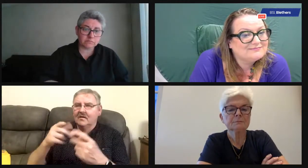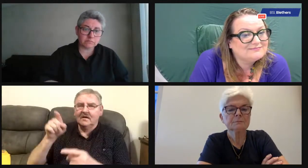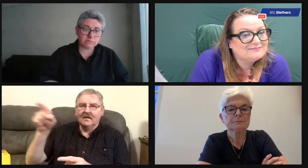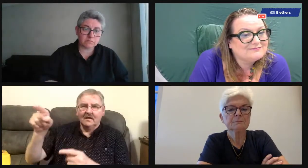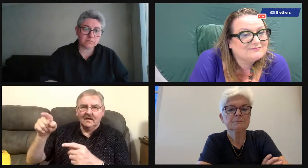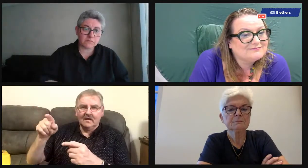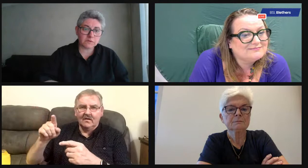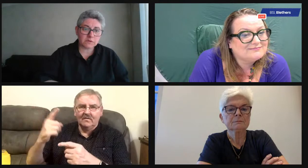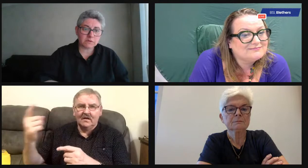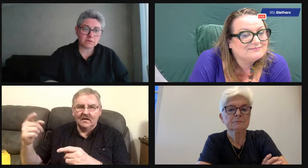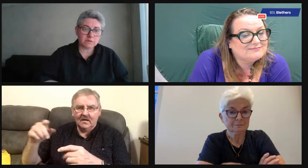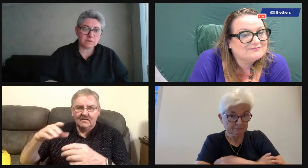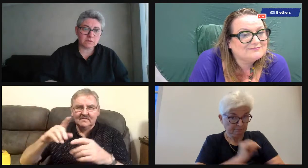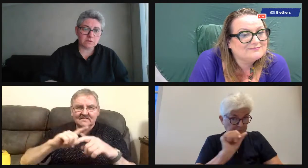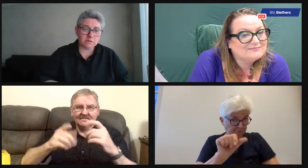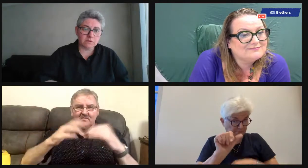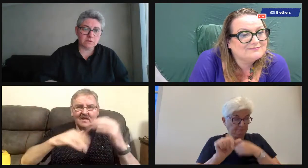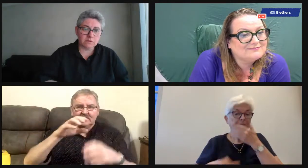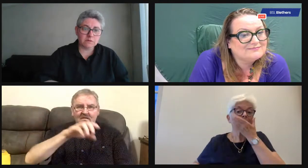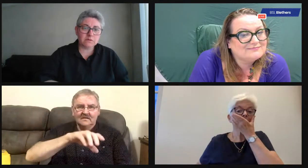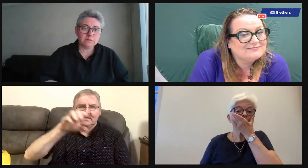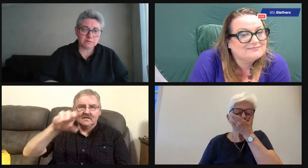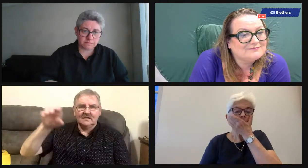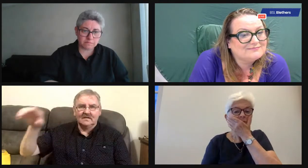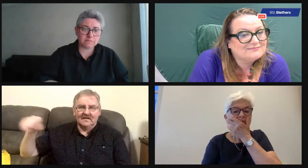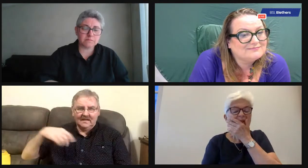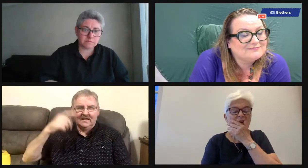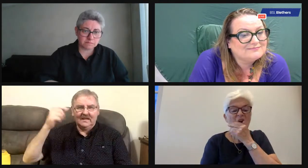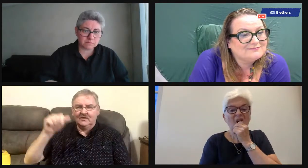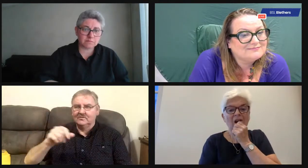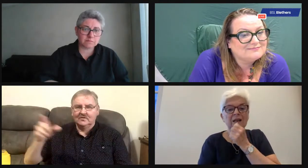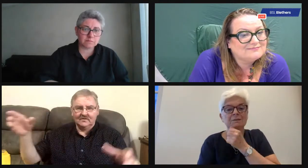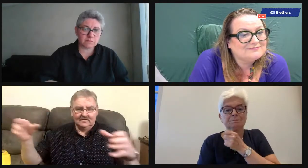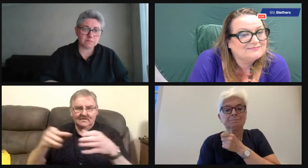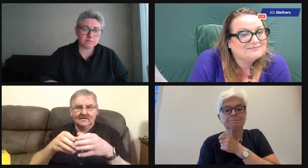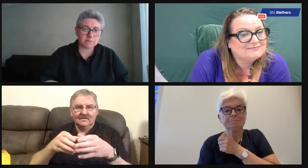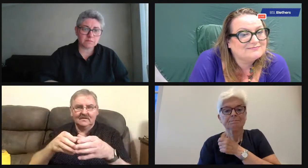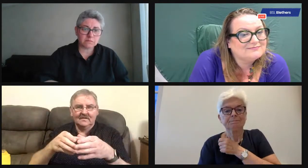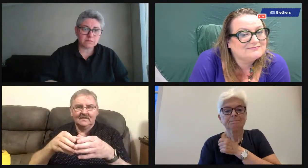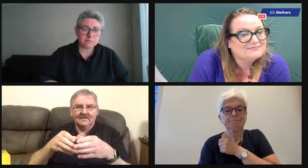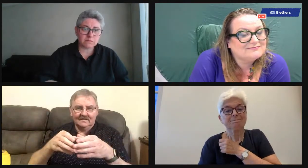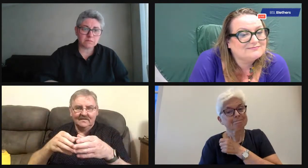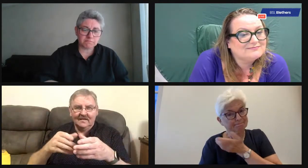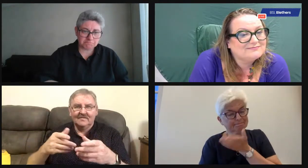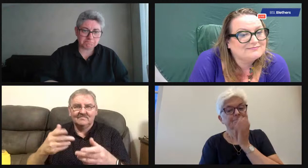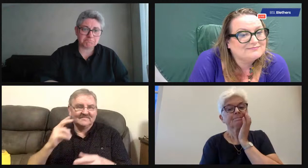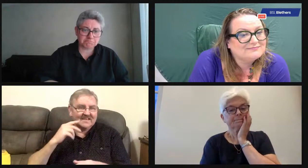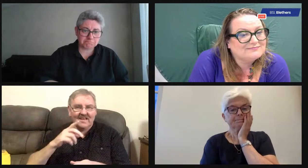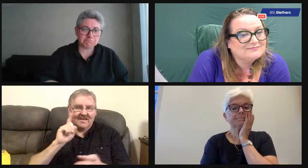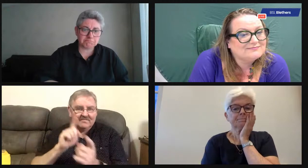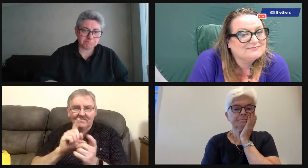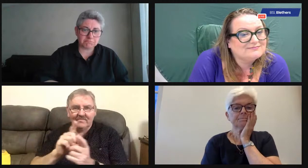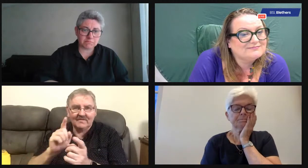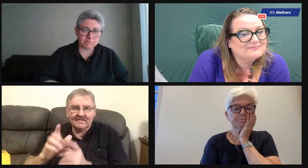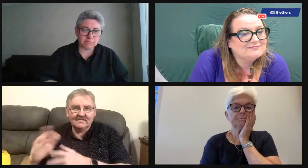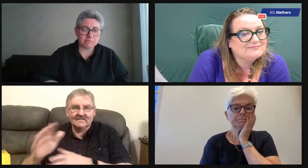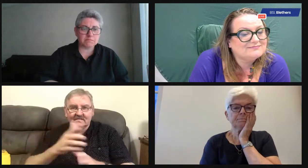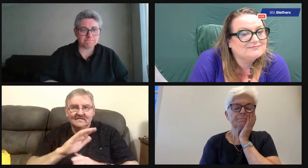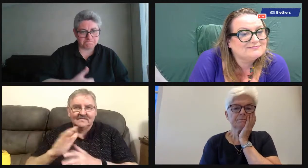care homes, there's maybe deaf people just in different buildings scattered all over the place alone. So I would be thinking, you know,